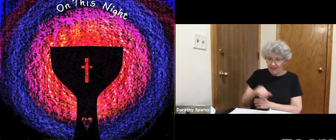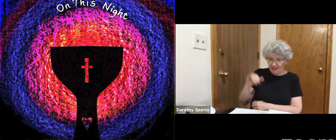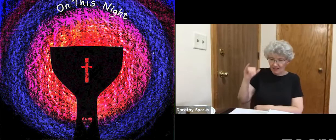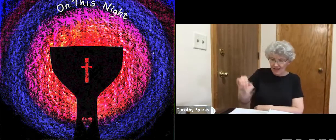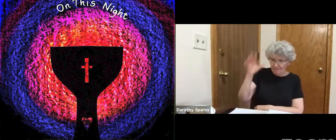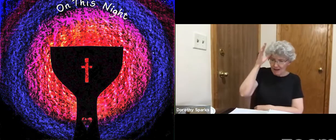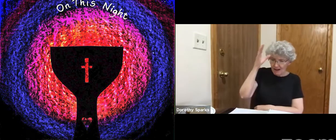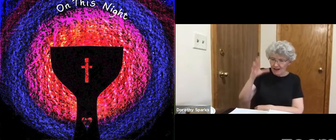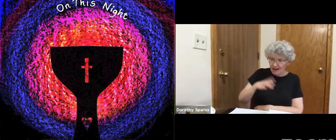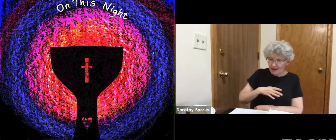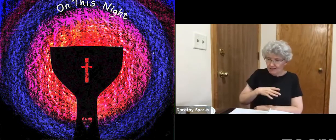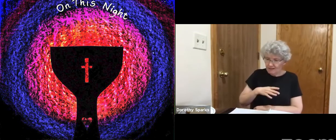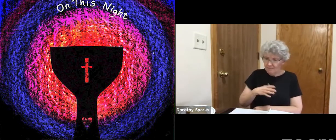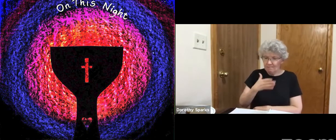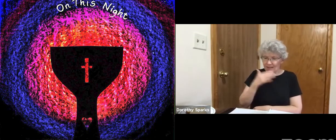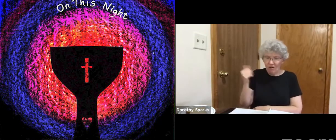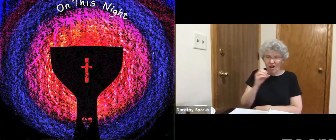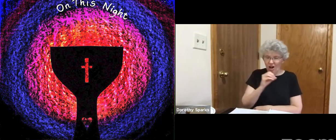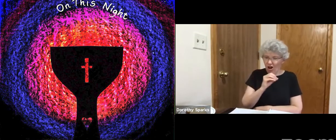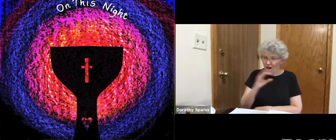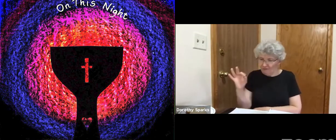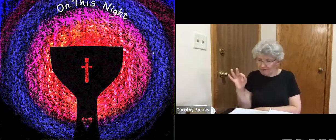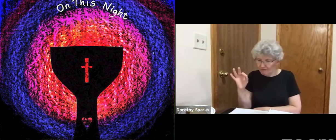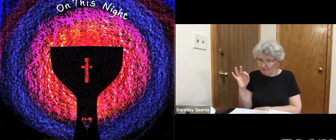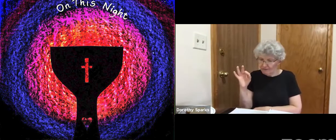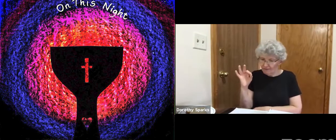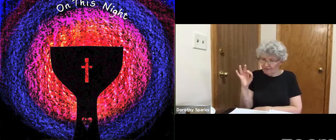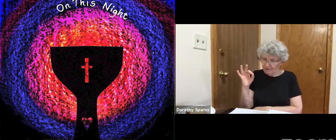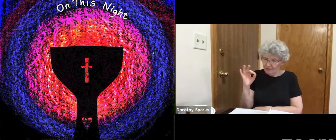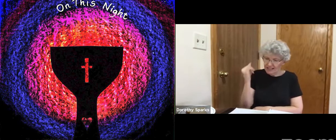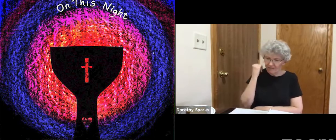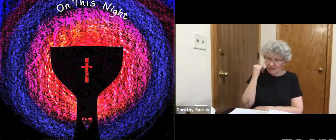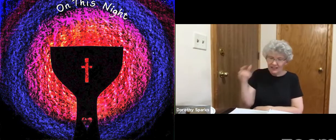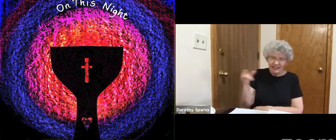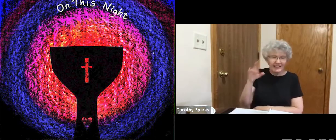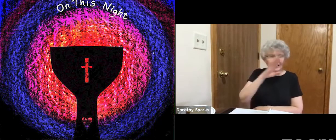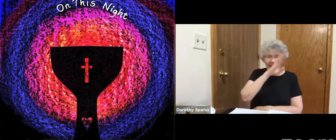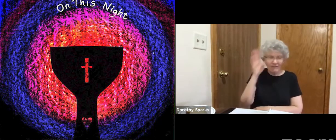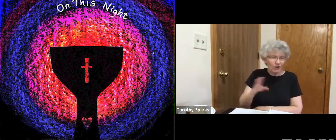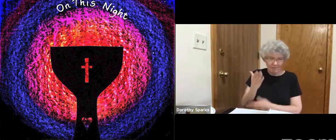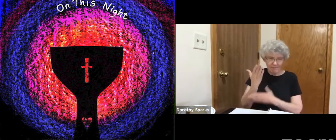That man would be better off if he had never been born.